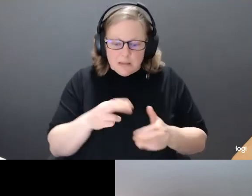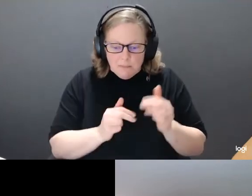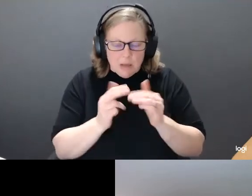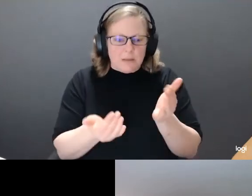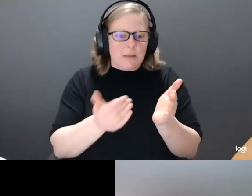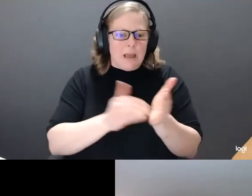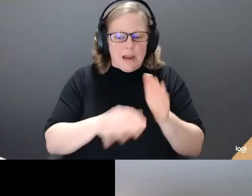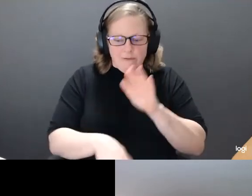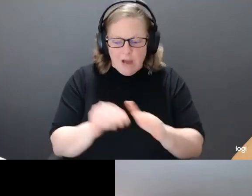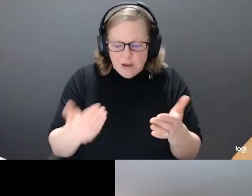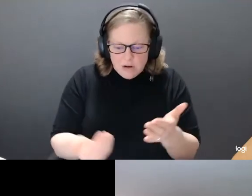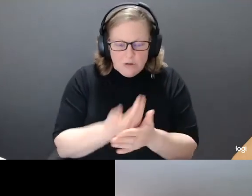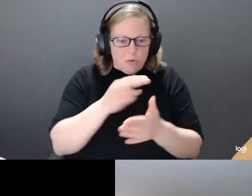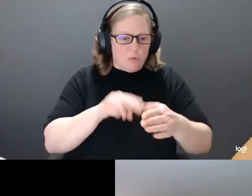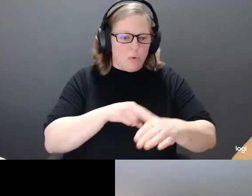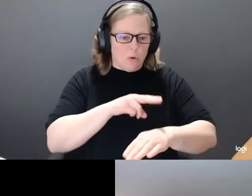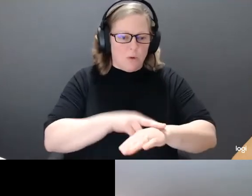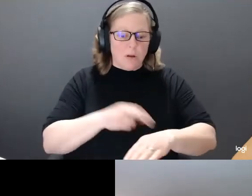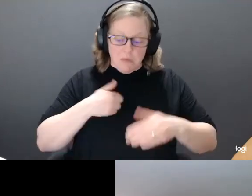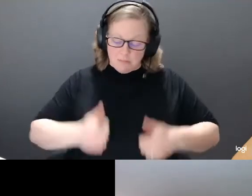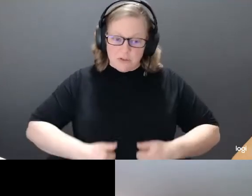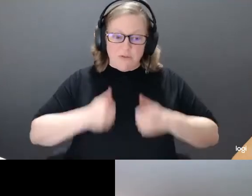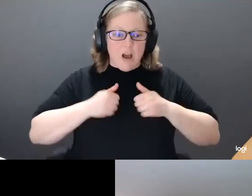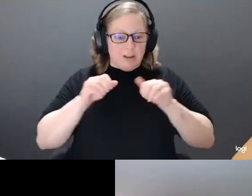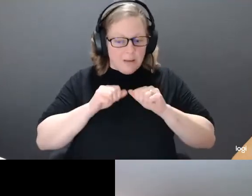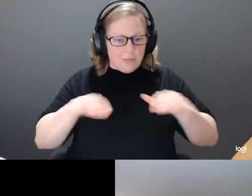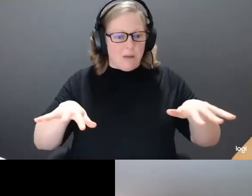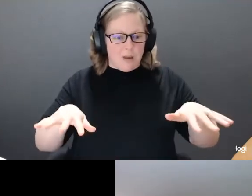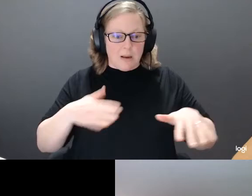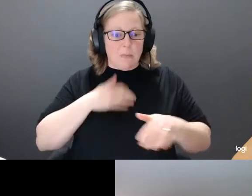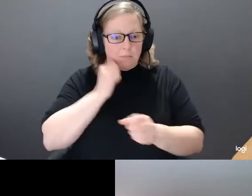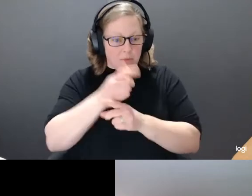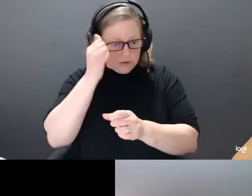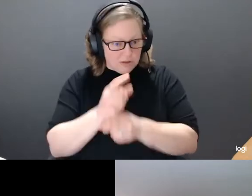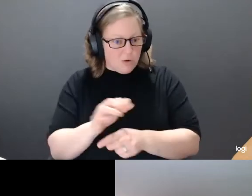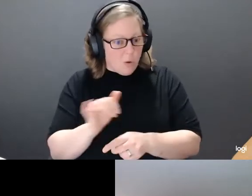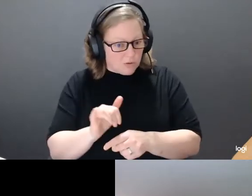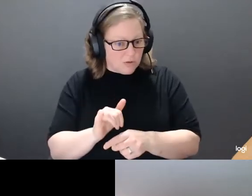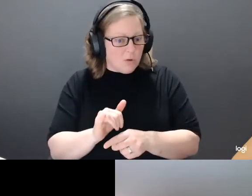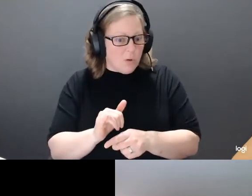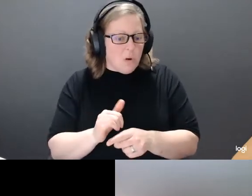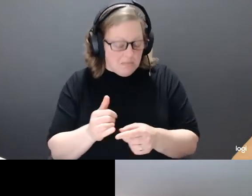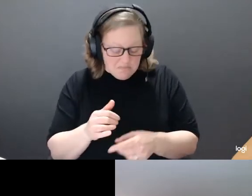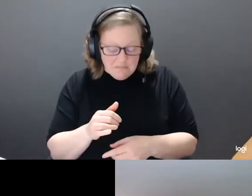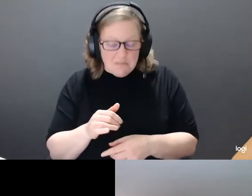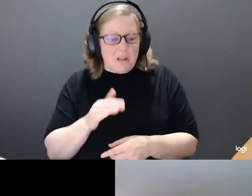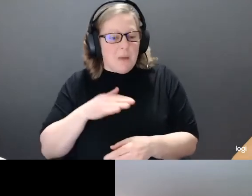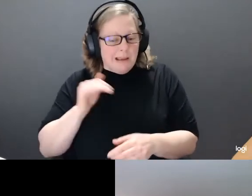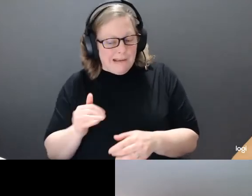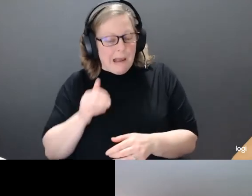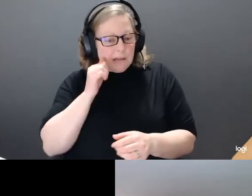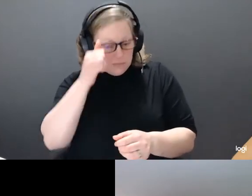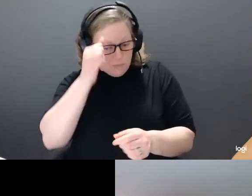I survived an epidemic, so did all of my siblings, even my youngest brother, born two years after polio swept southern Manitoba.